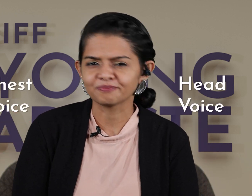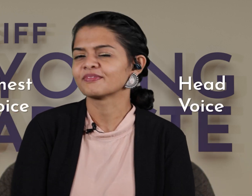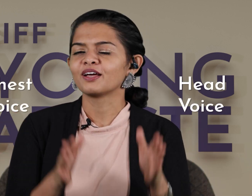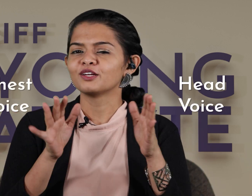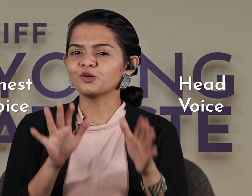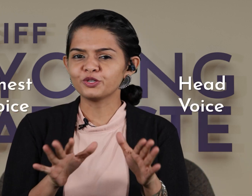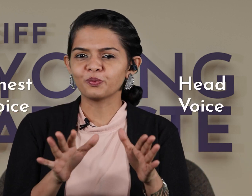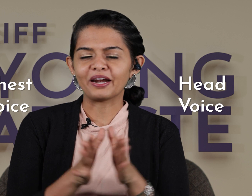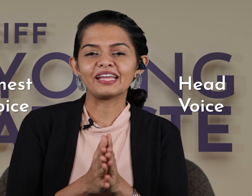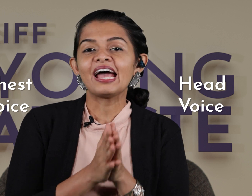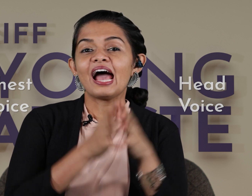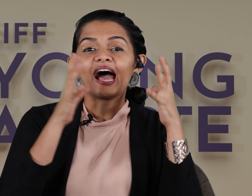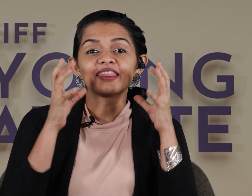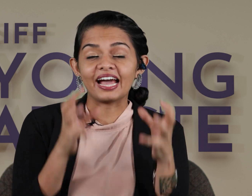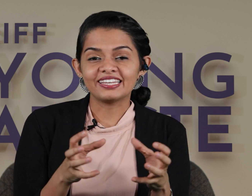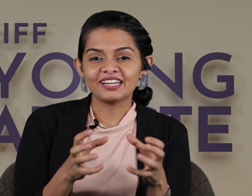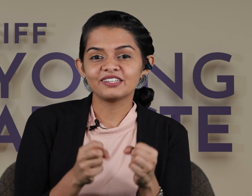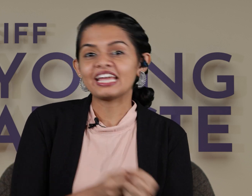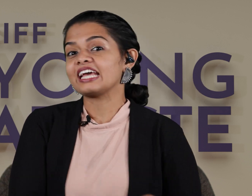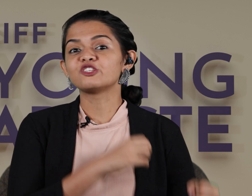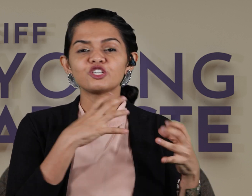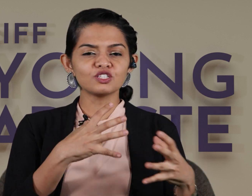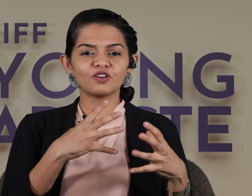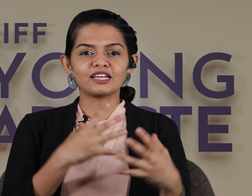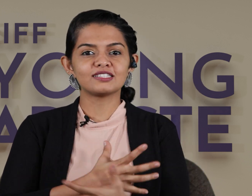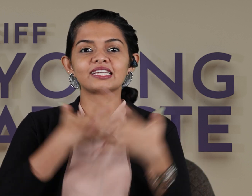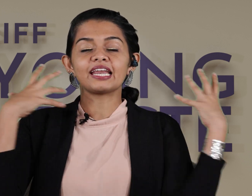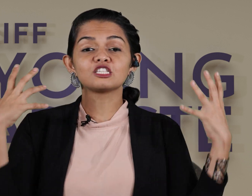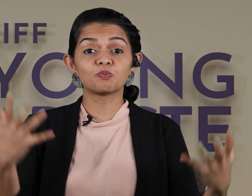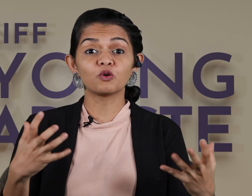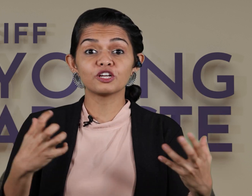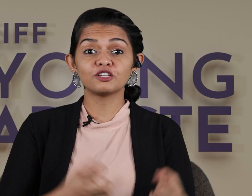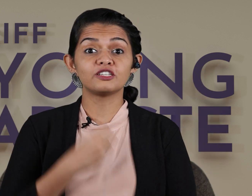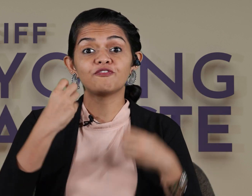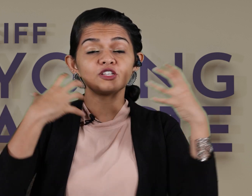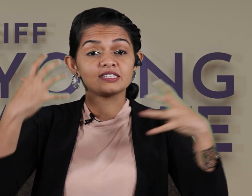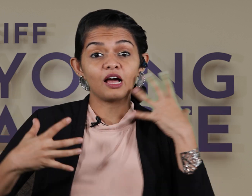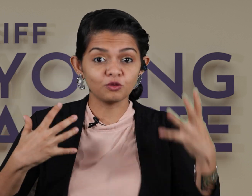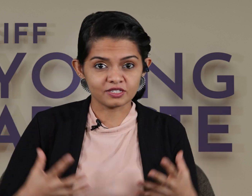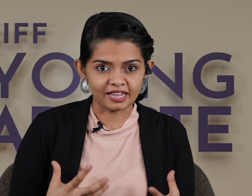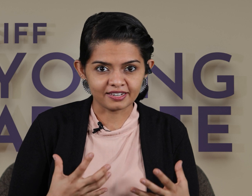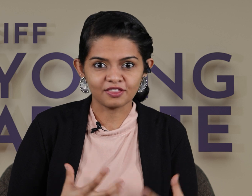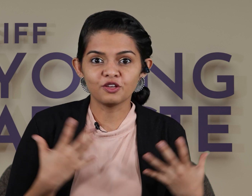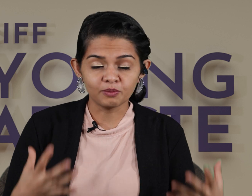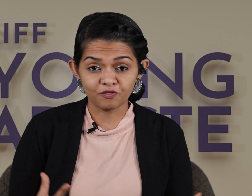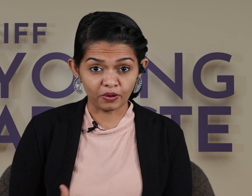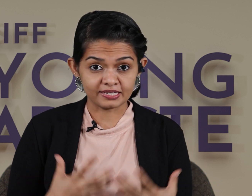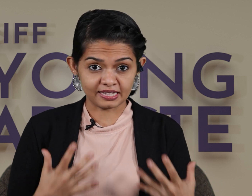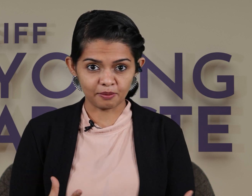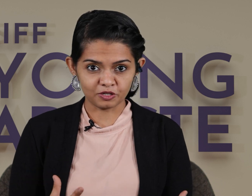don't you worry the idea today is just for us to get exposure to different sounds that the human voice is able